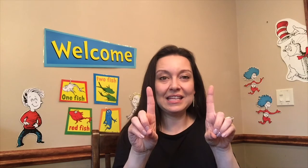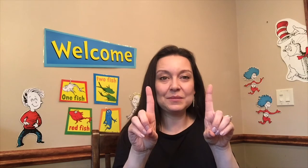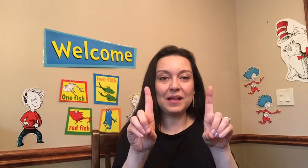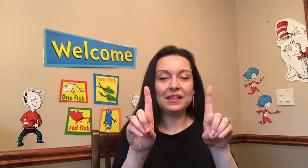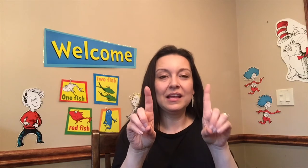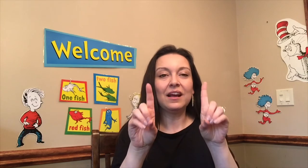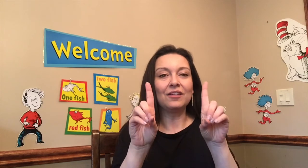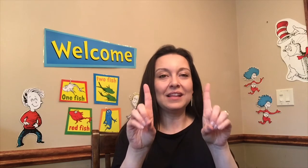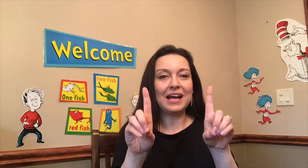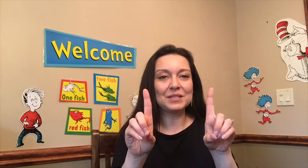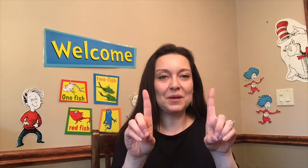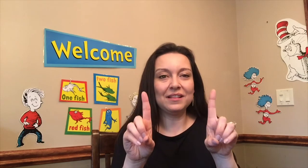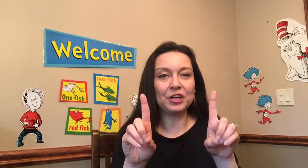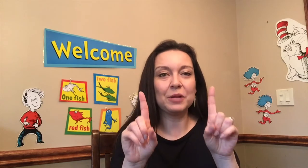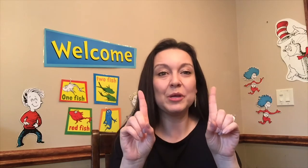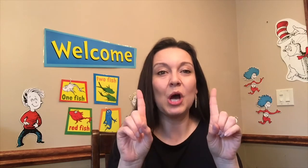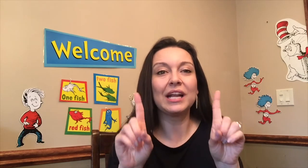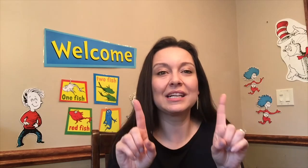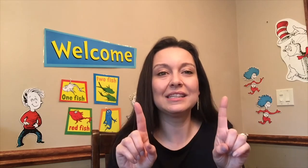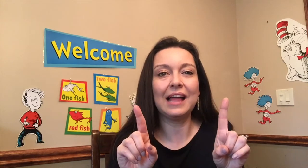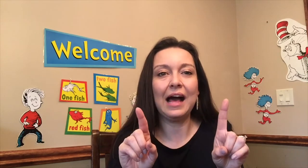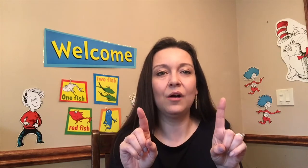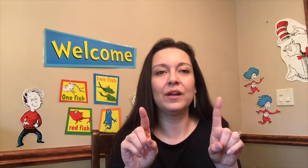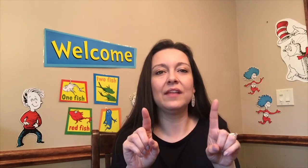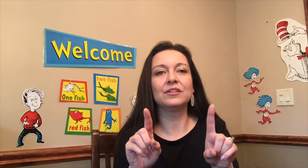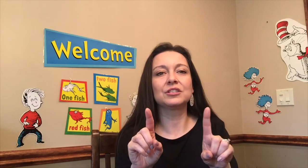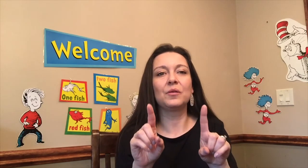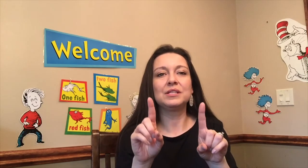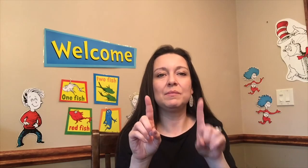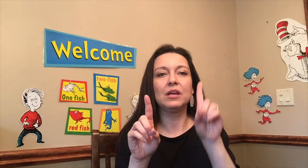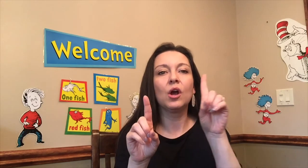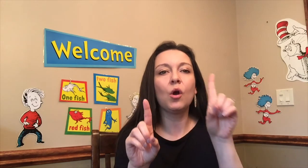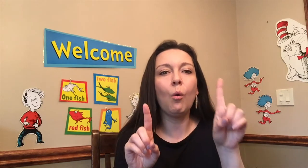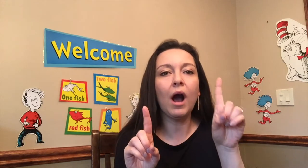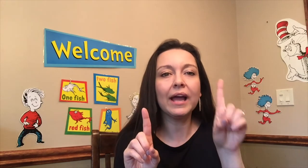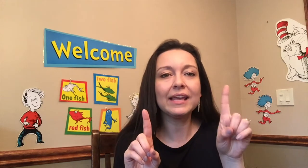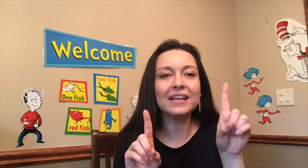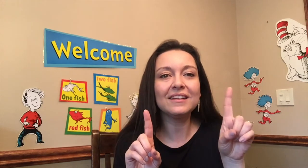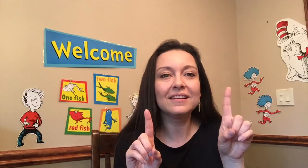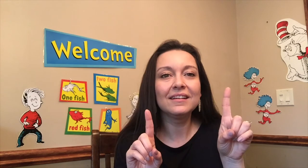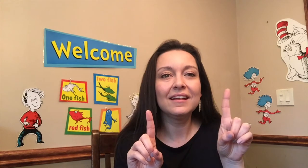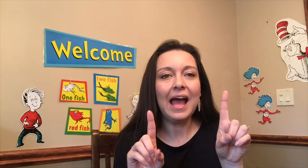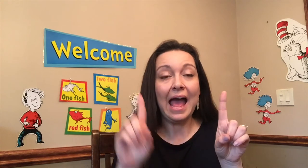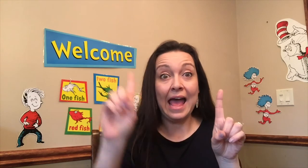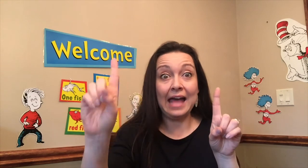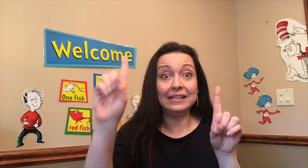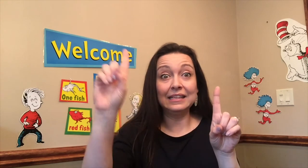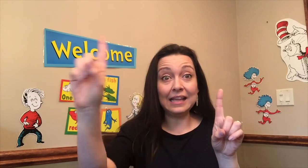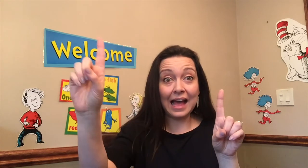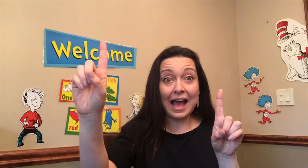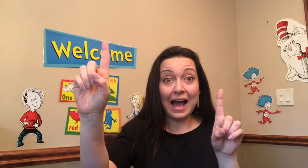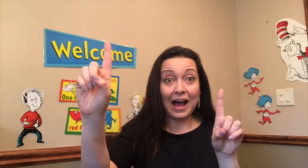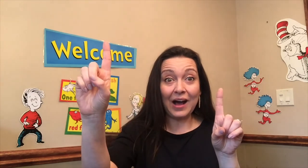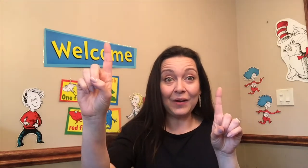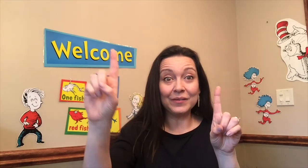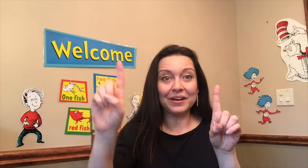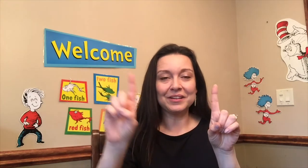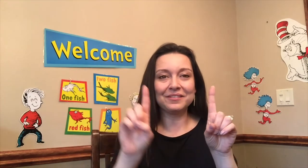this one our last one they're gonna be on a cloud and there's going to be quiet and loud are you